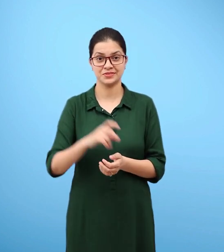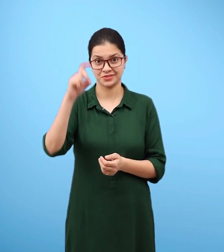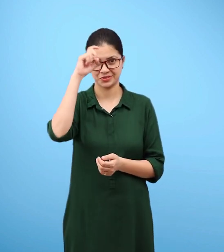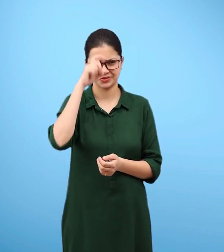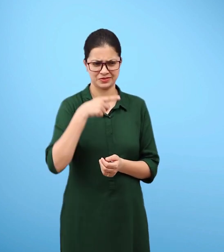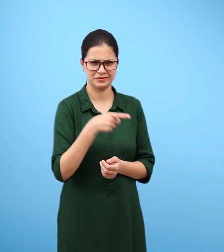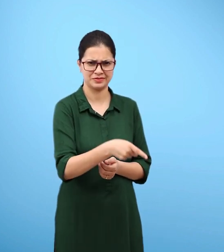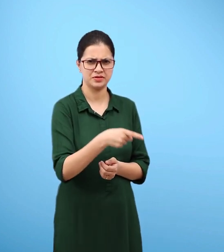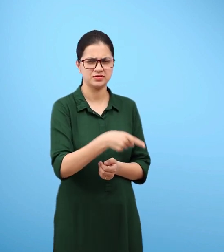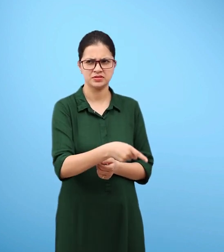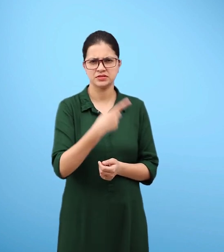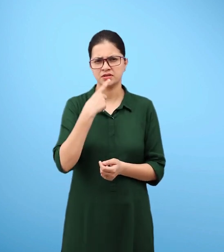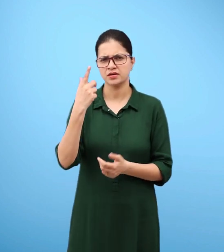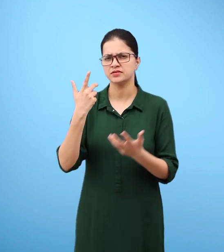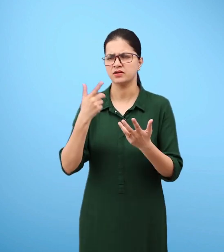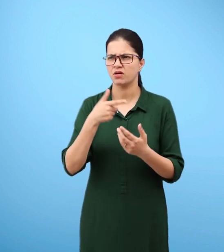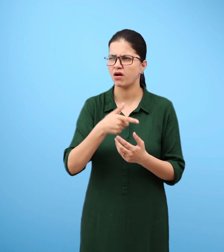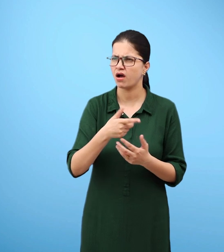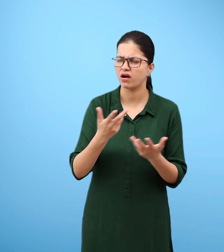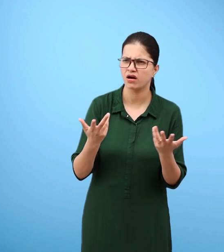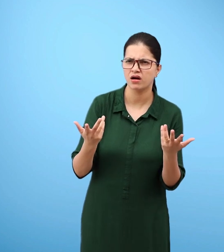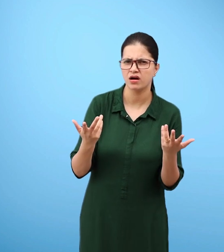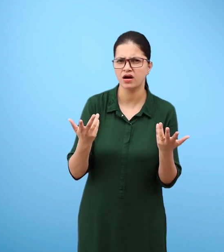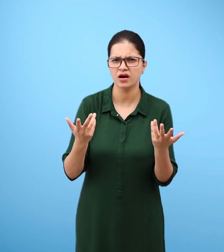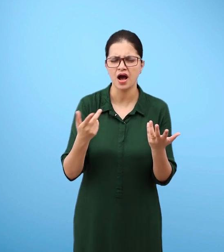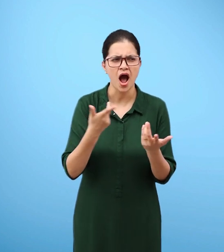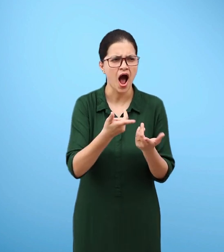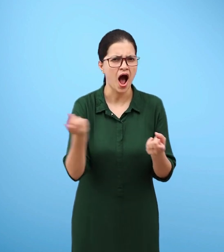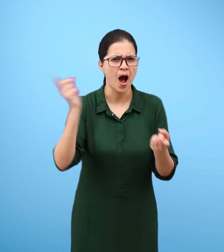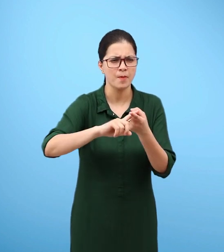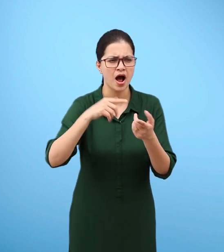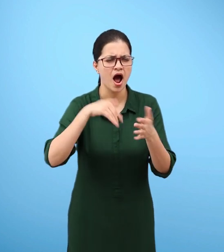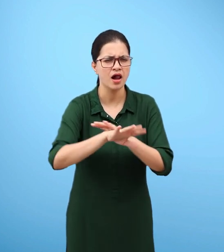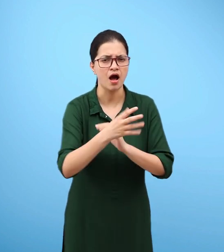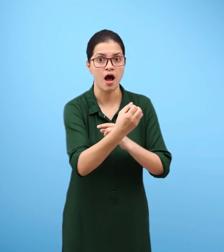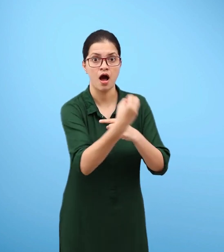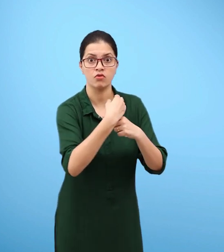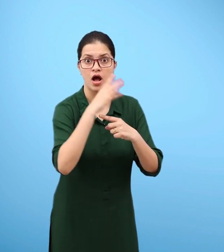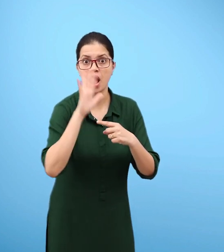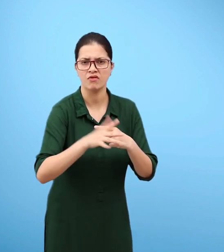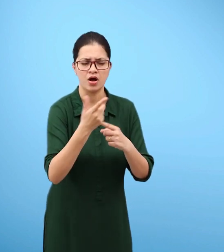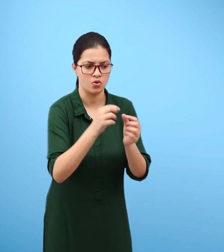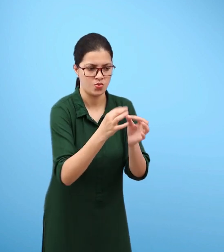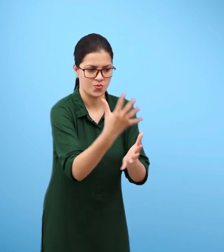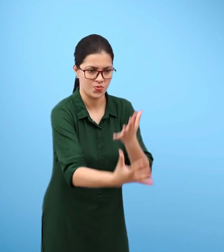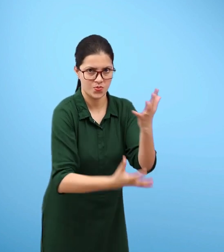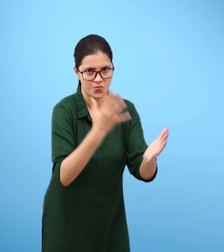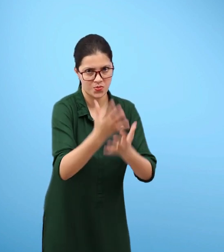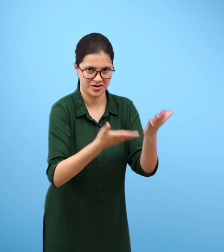Paheli wants to know why during an incident of fire one is advised to wrap a woollen blanket over